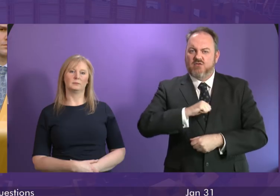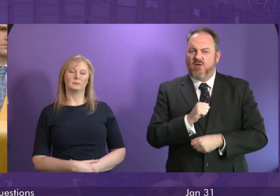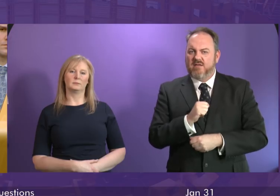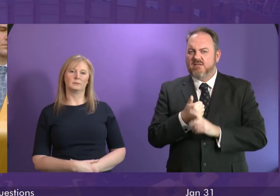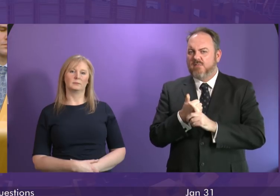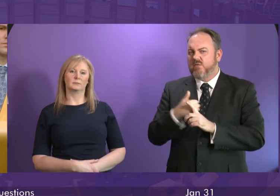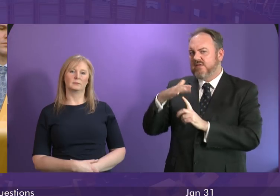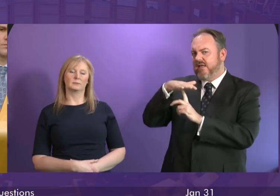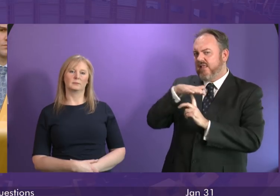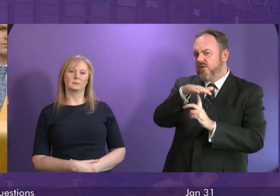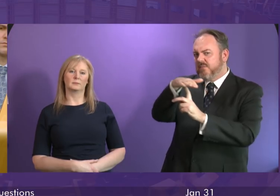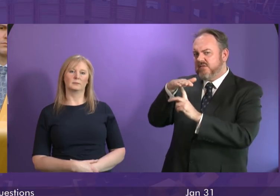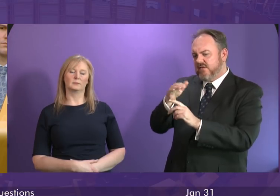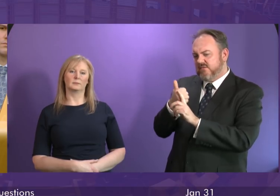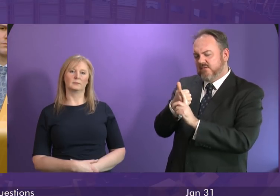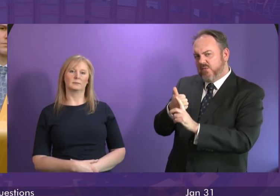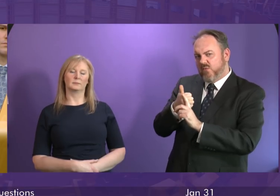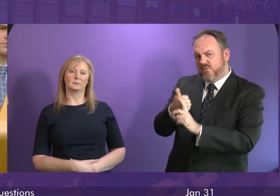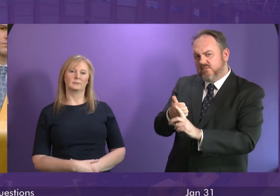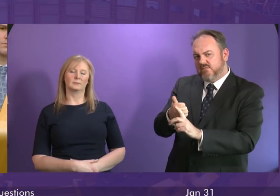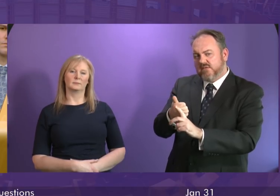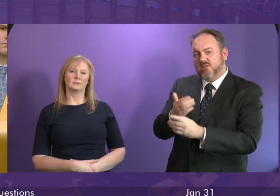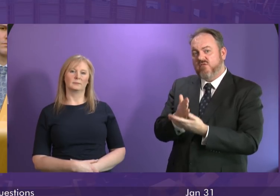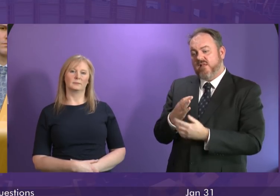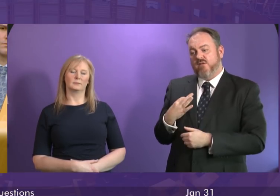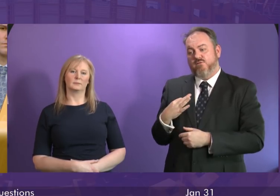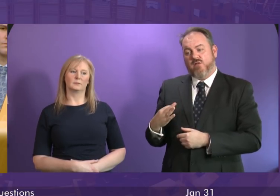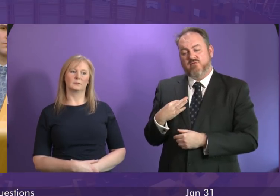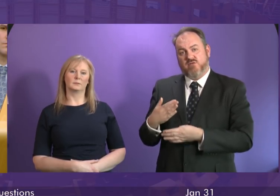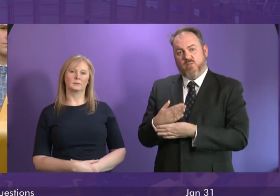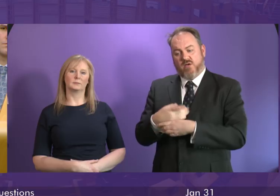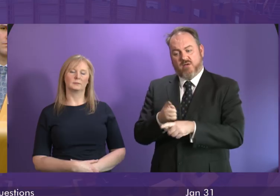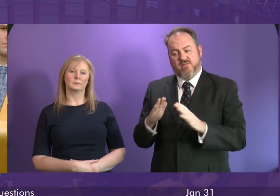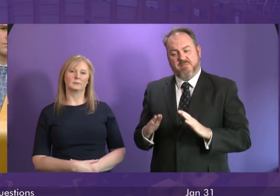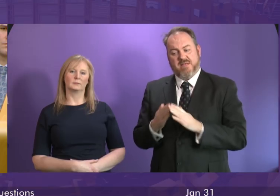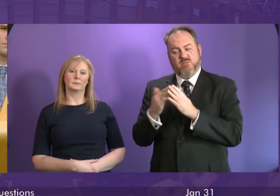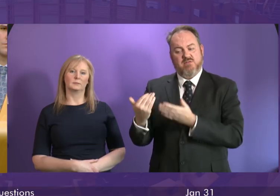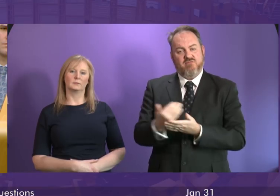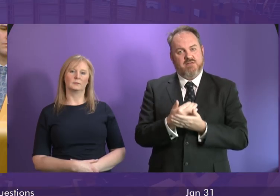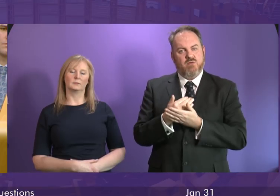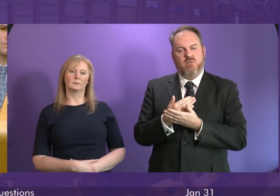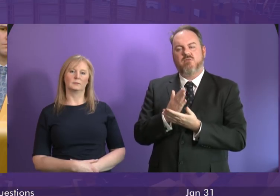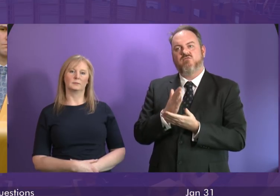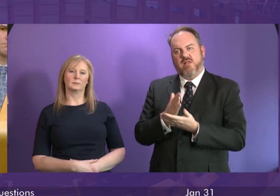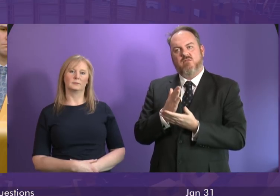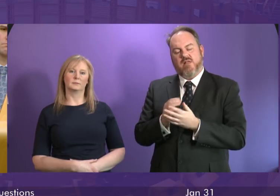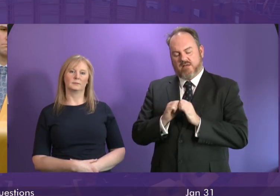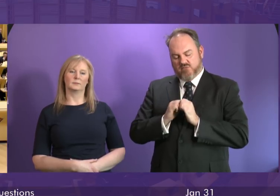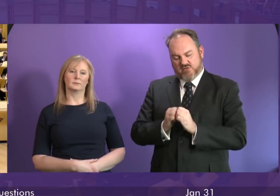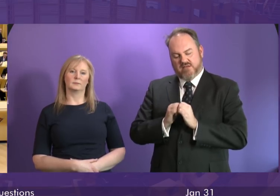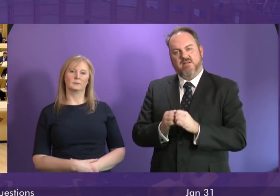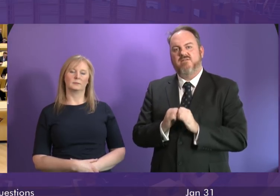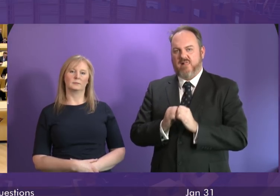support and does the First Minister agree with me that the voluntary work of the Scottish Mountain Rescue Service is absolutely invaluable